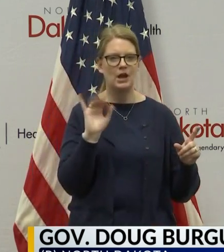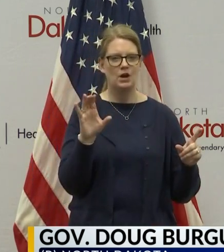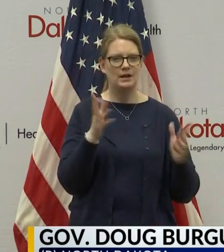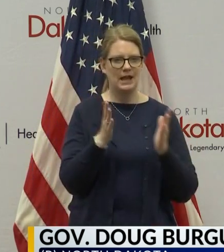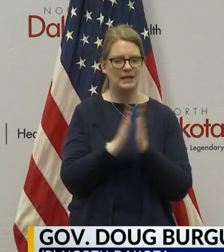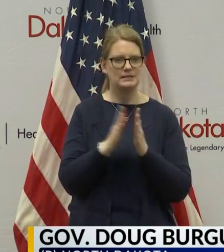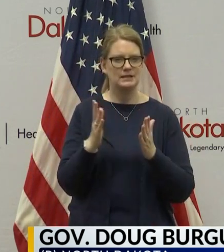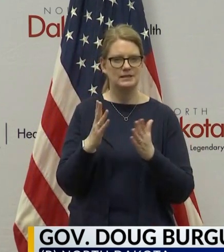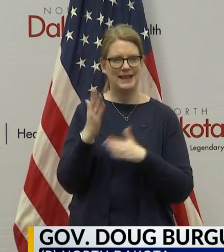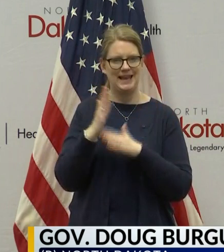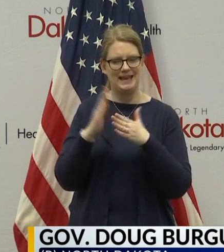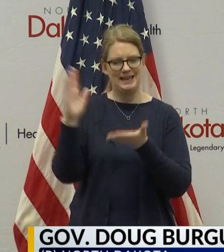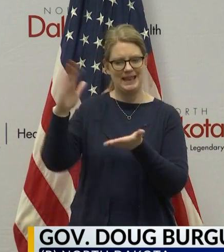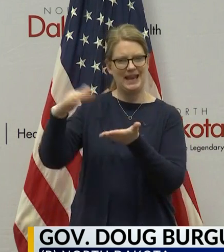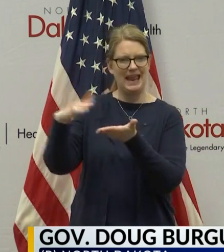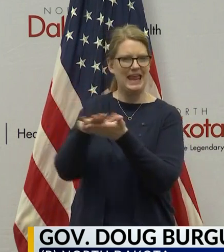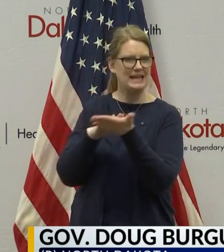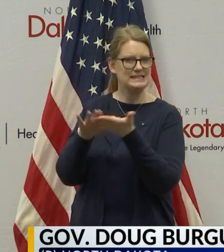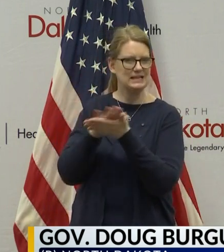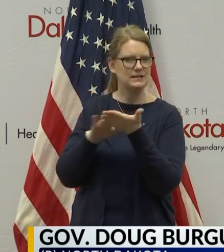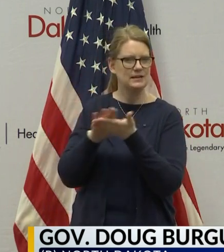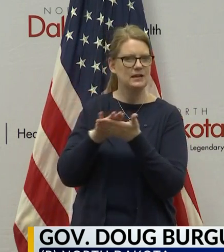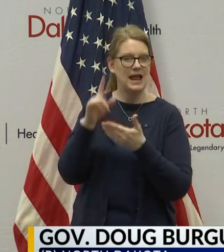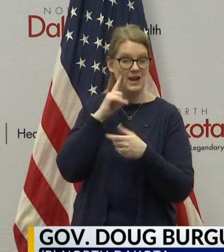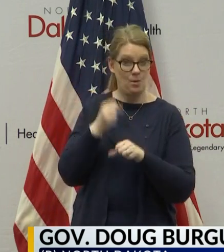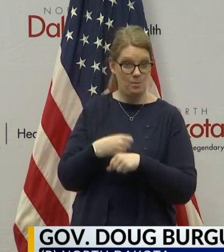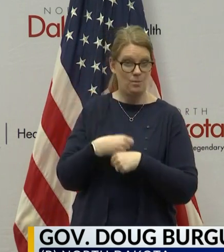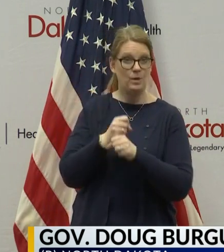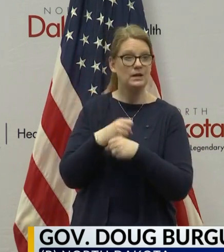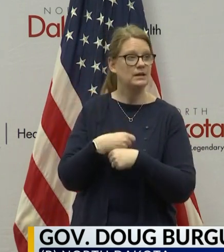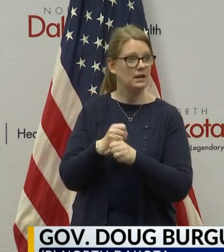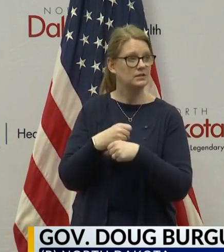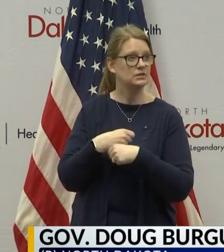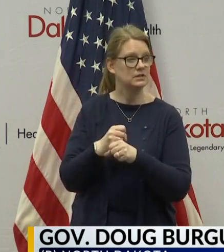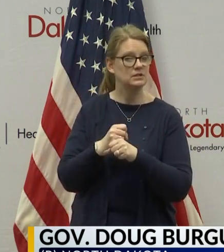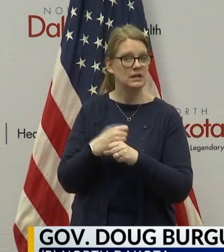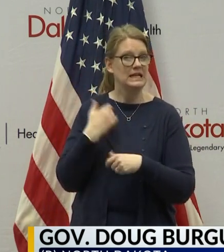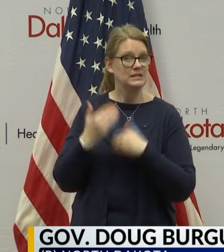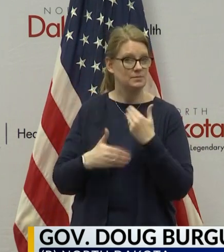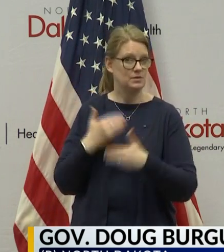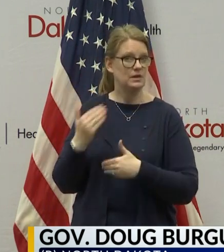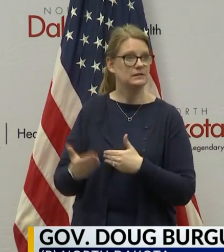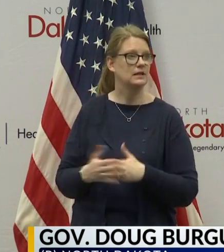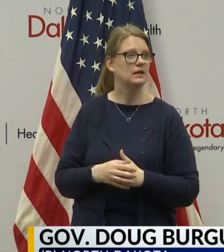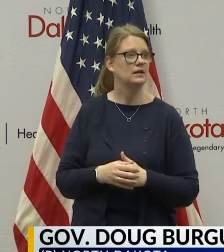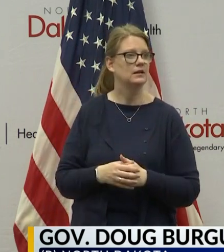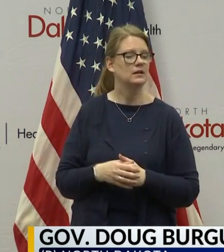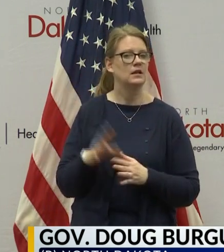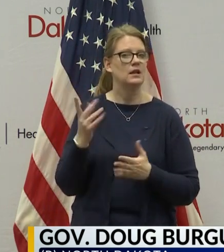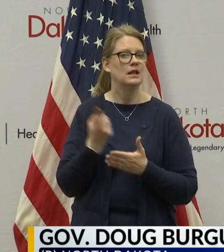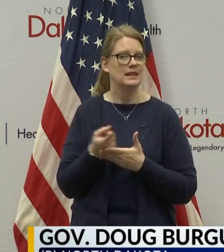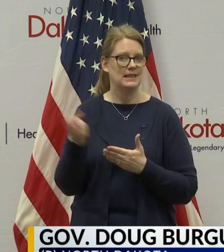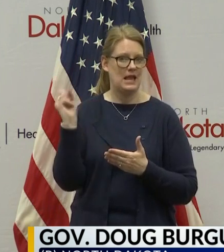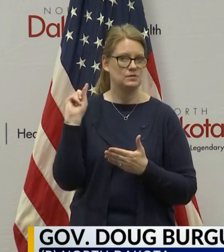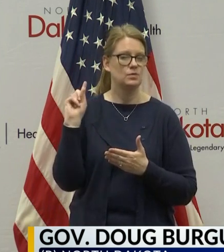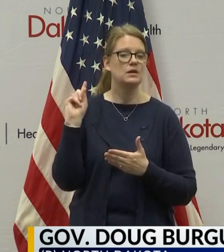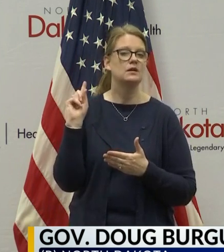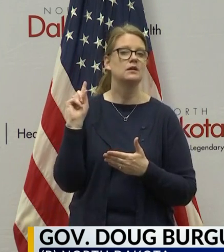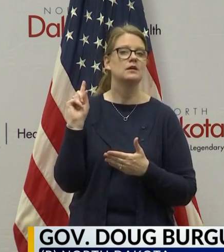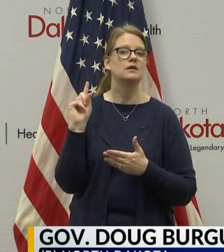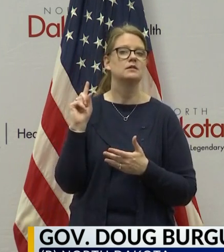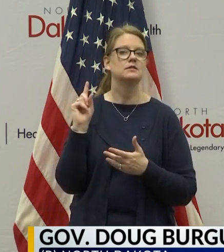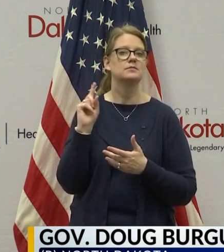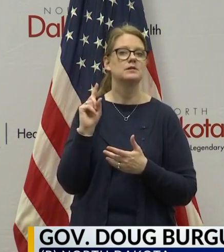hand sanitizer. I know that production of hand sanitizer is progressing. I think I said last week that it was